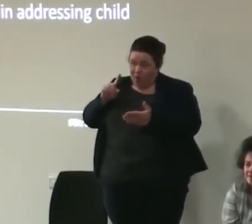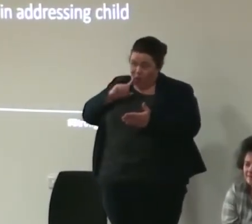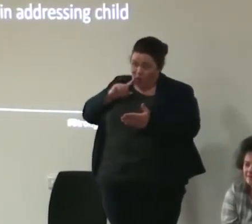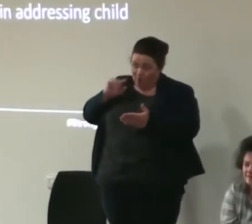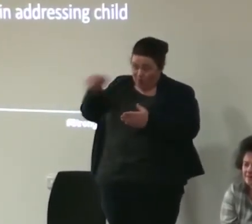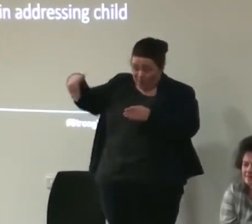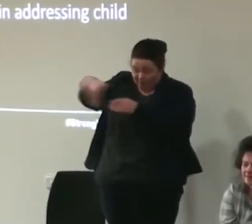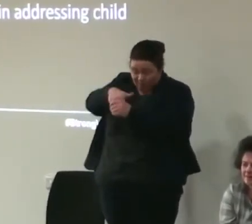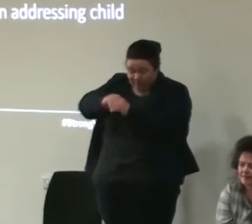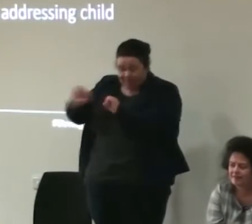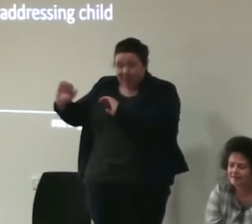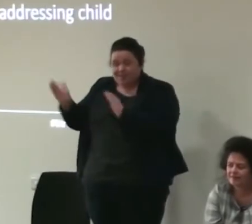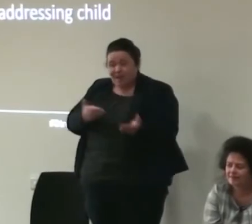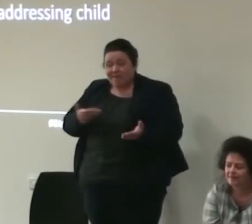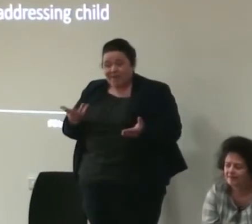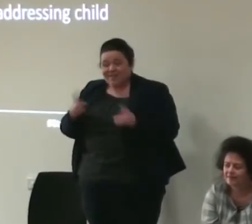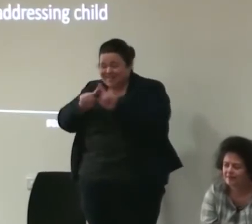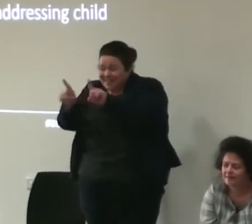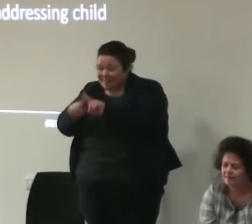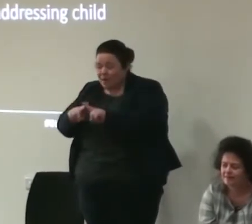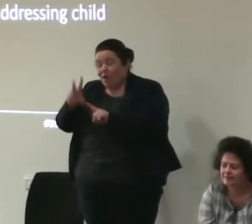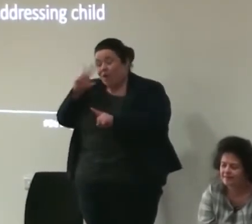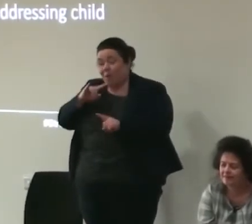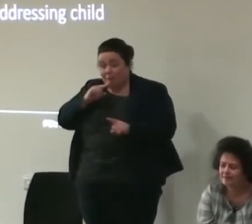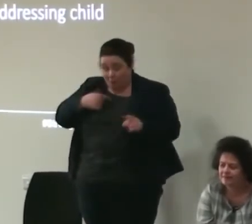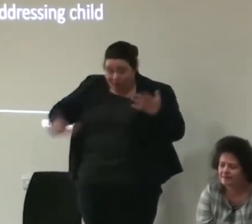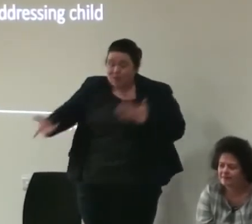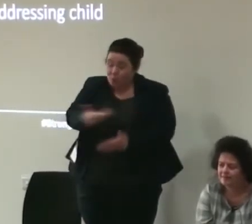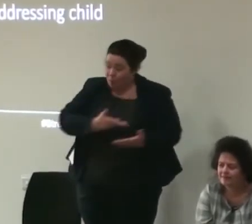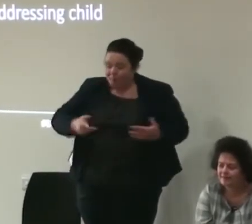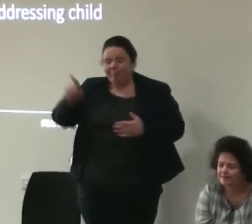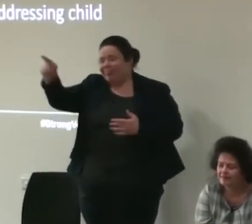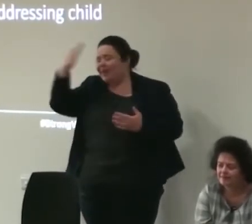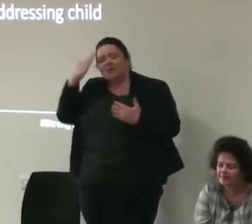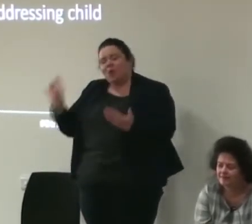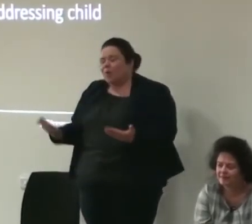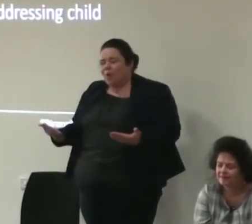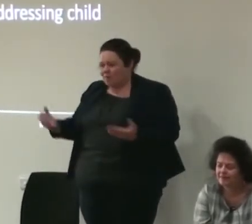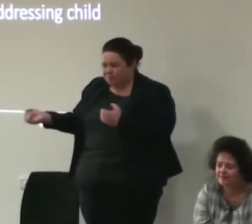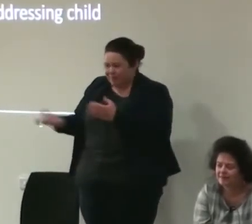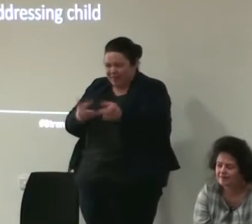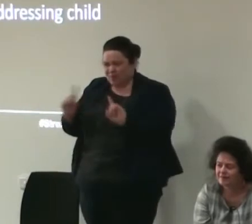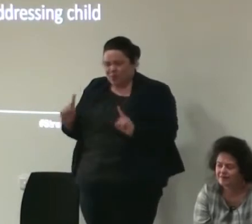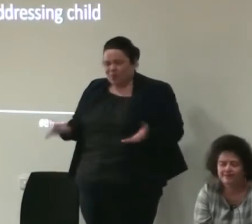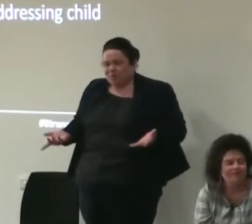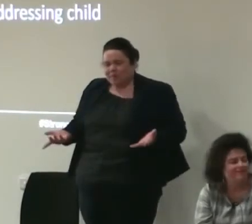in in terms of the kinds of young people that we're talking about they don't know who they're providing for